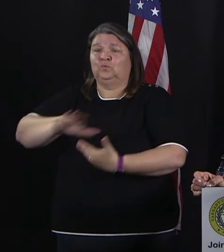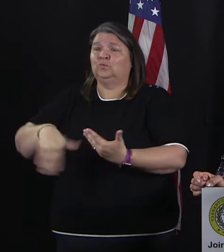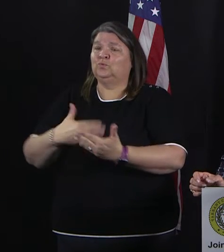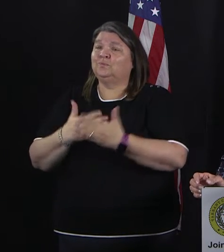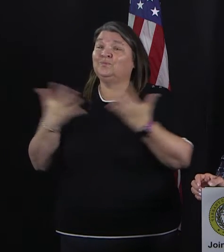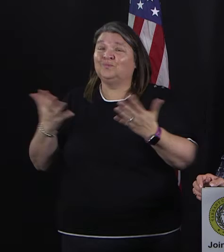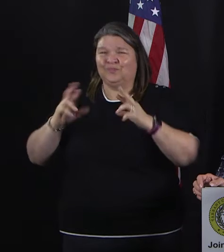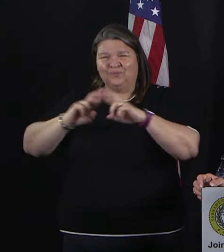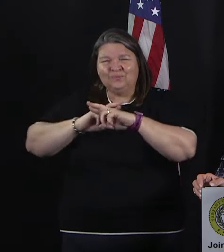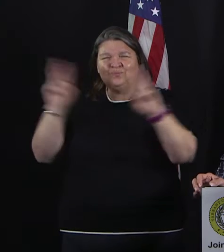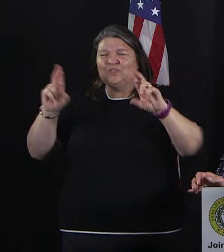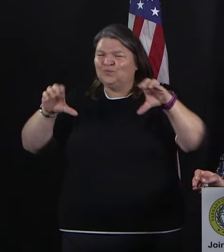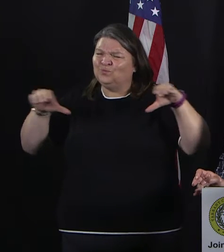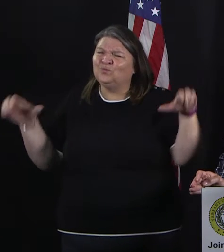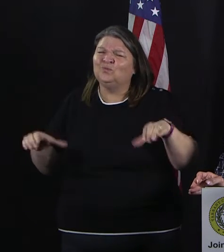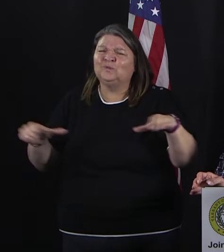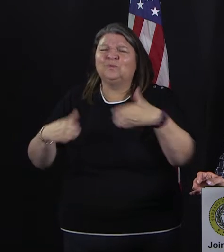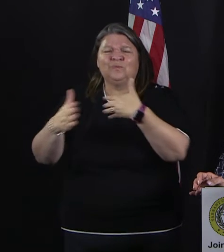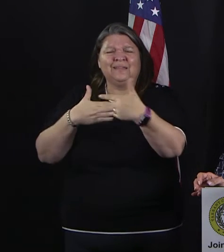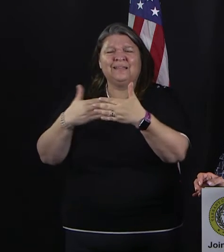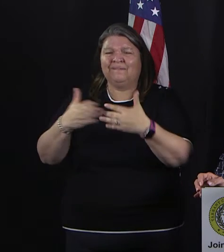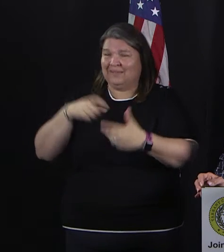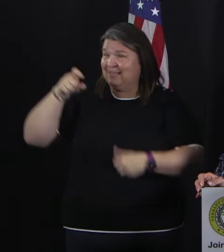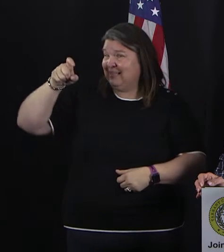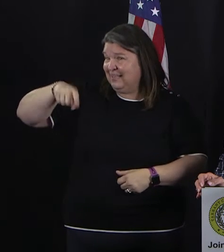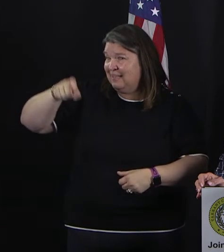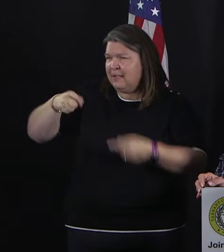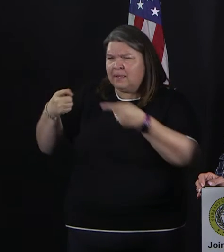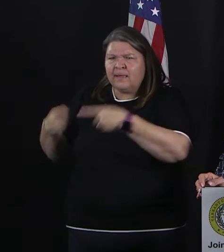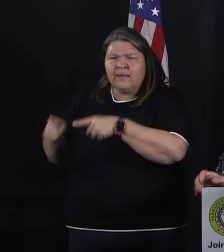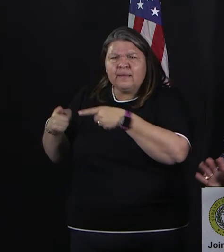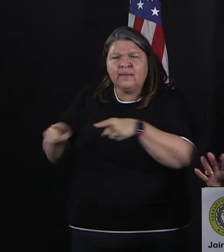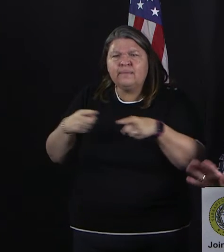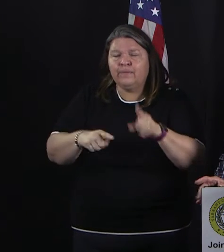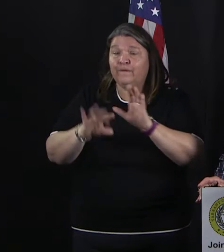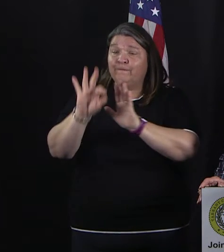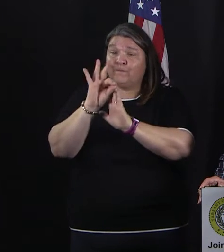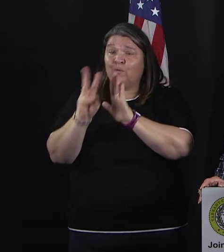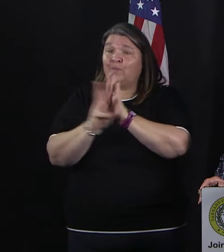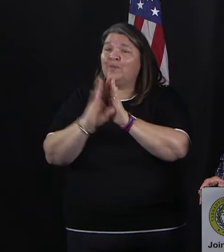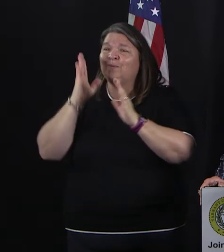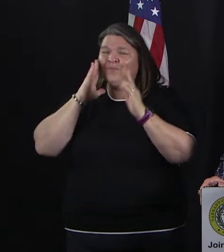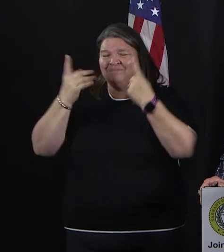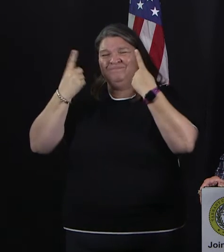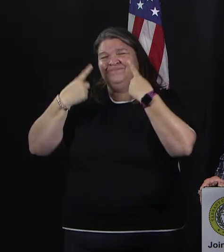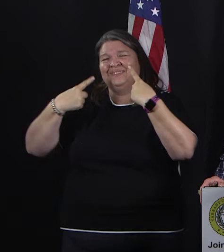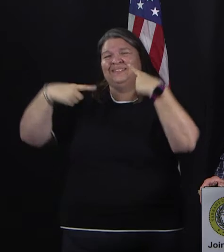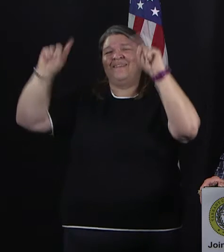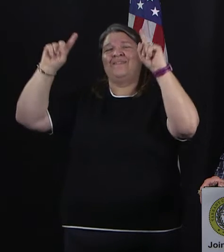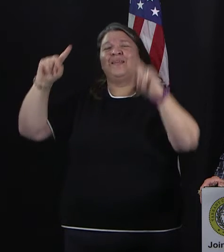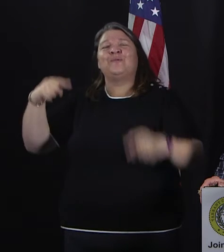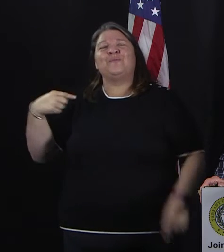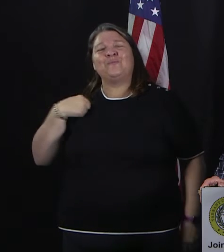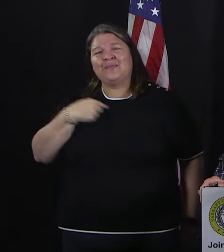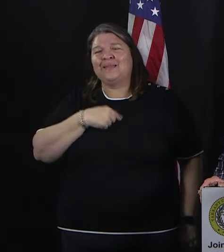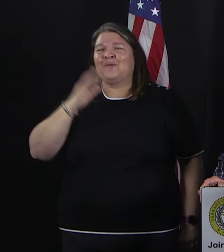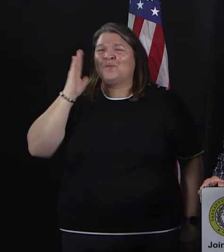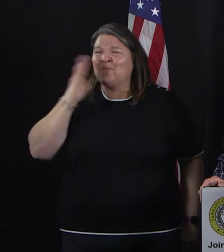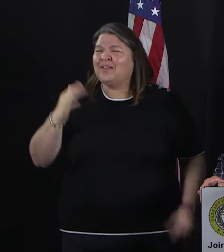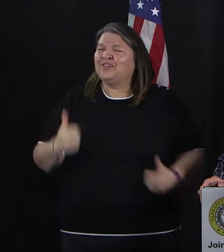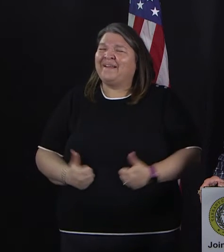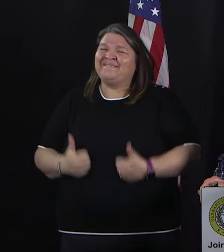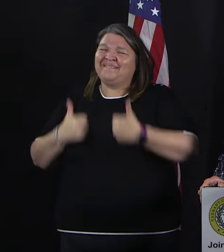to get Fort Worth through this. And truth is, we will get through it. This past week, we've made incredibly tough decisions.